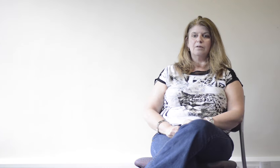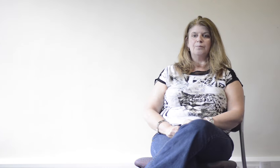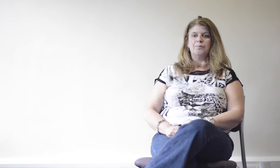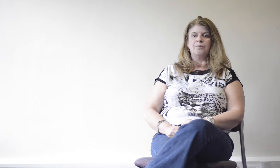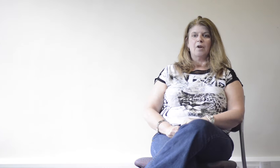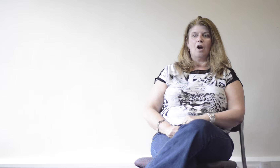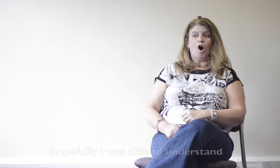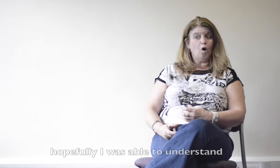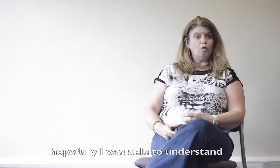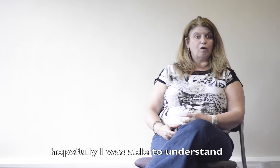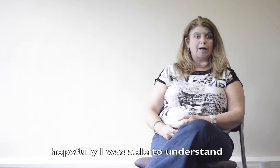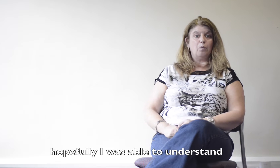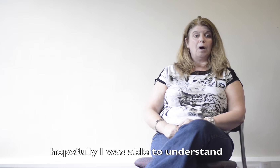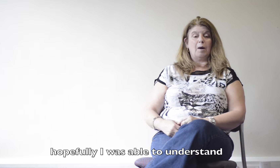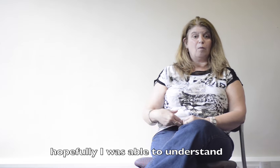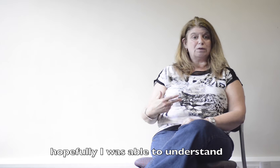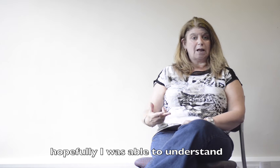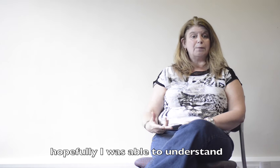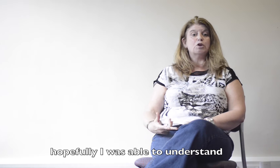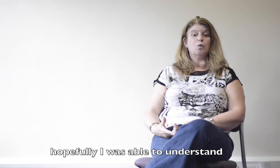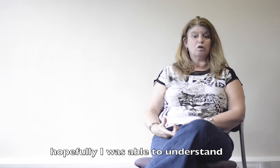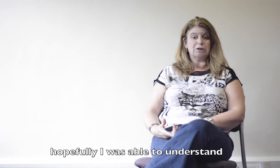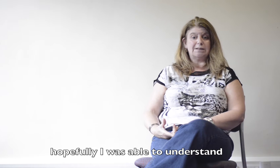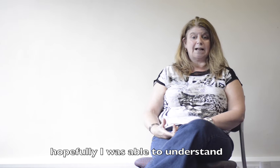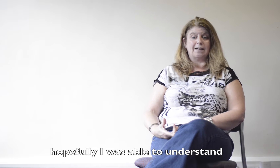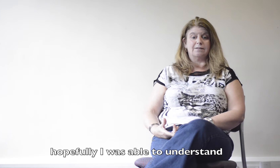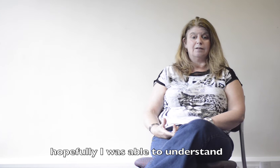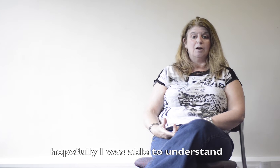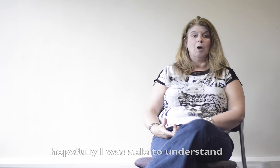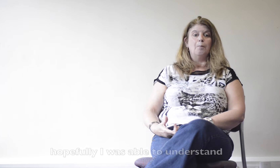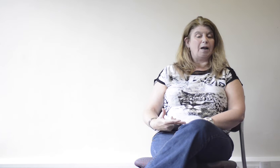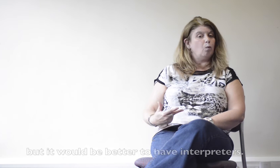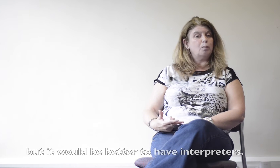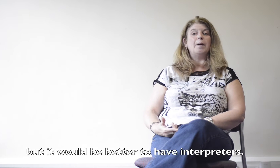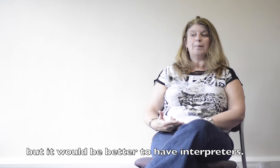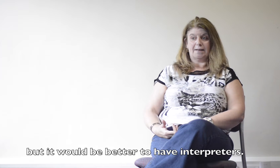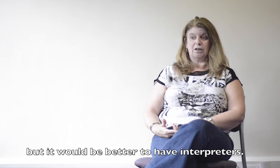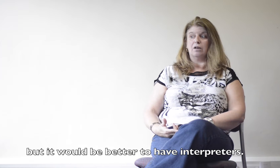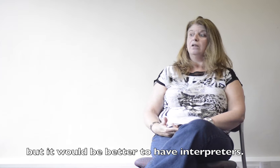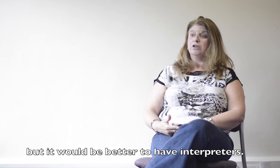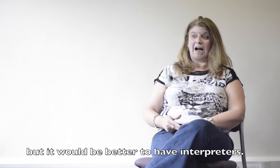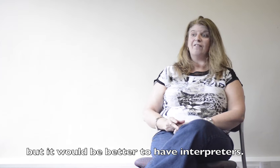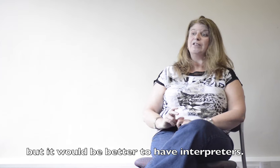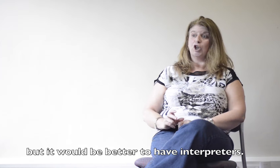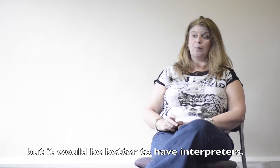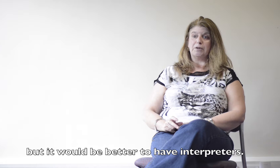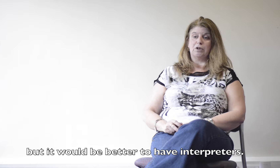And hopefully I was able to understand, but it would be better to have intervice.